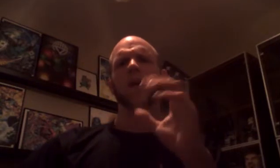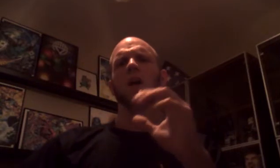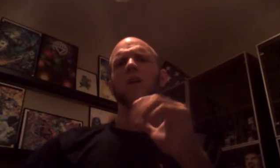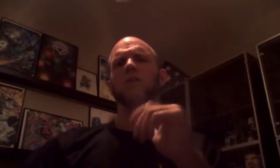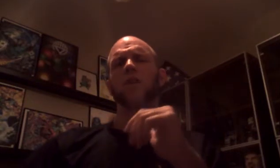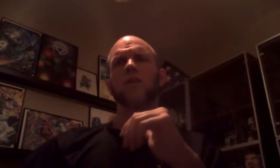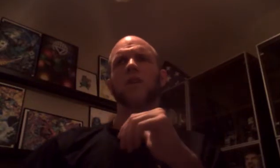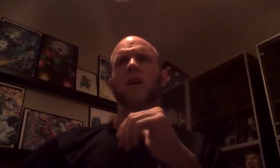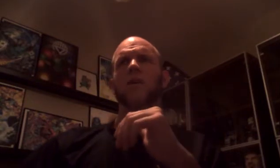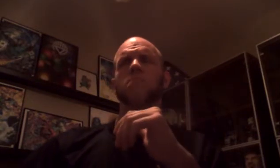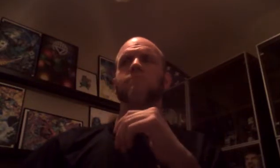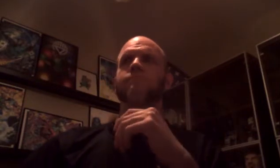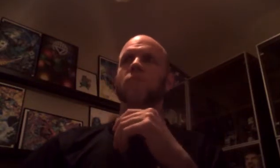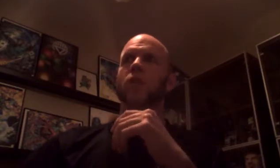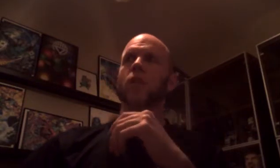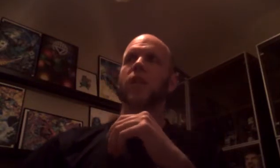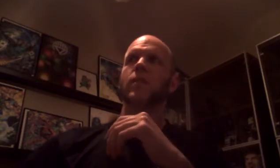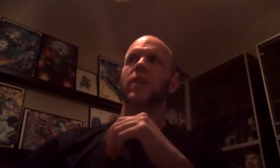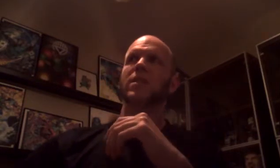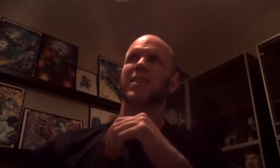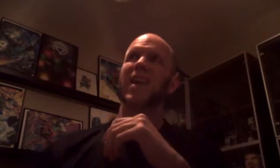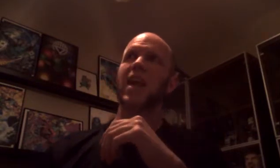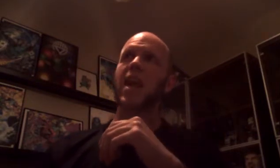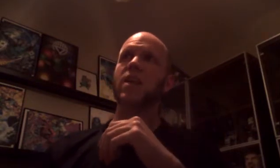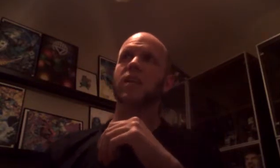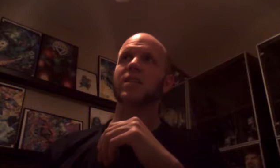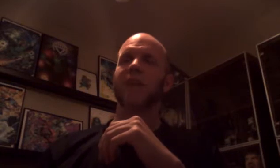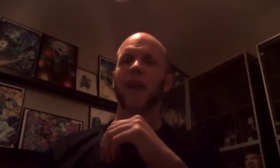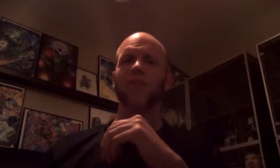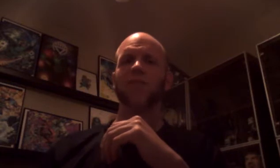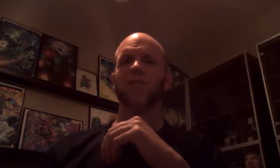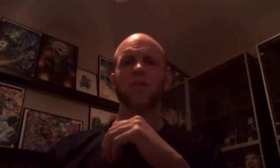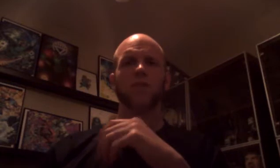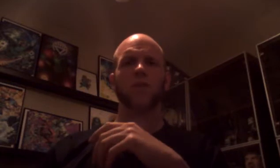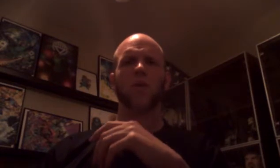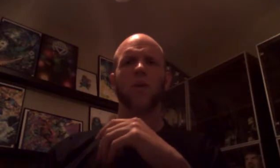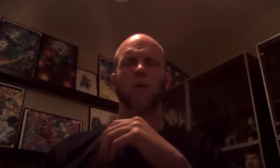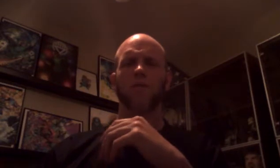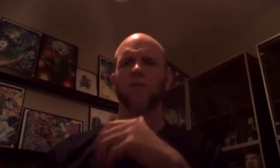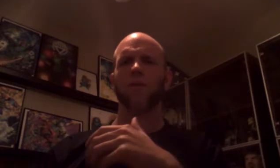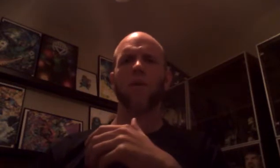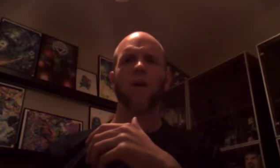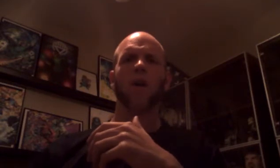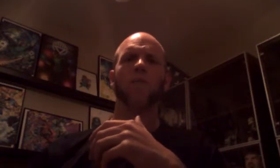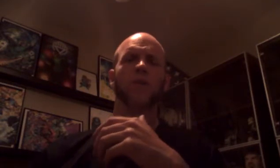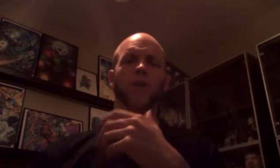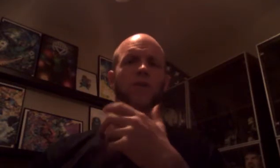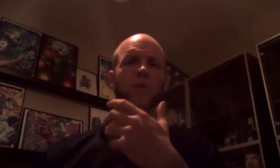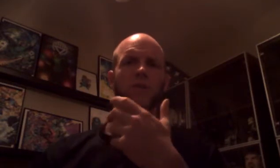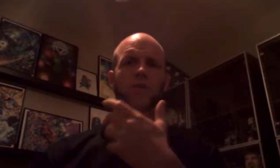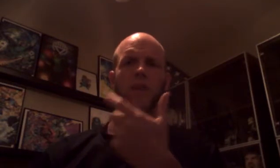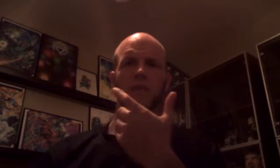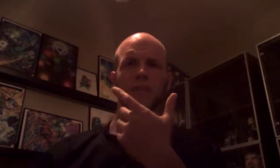The Tharks are about eight to ten foot tall, four-armed creatures with two tusks.